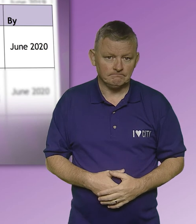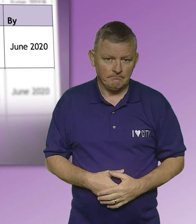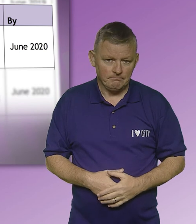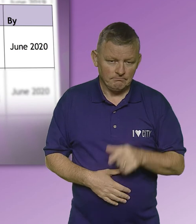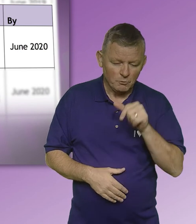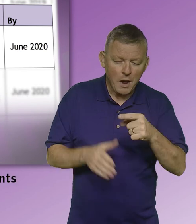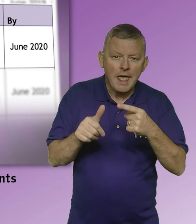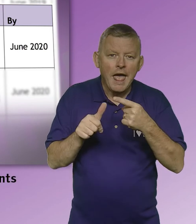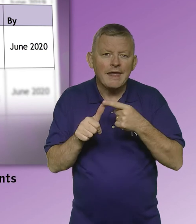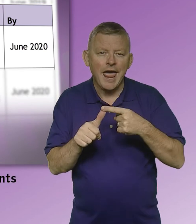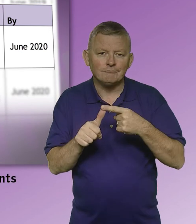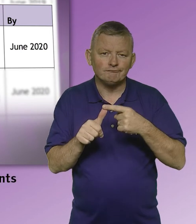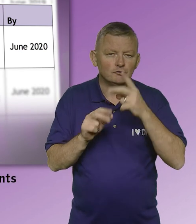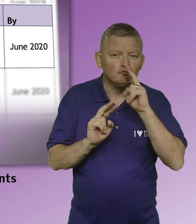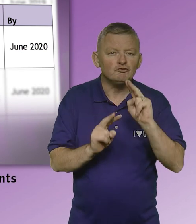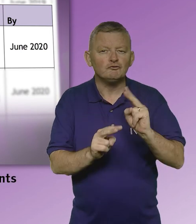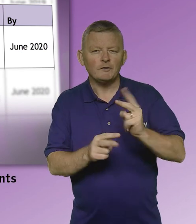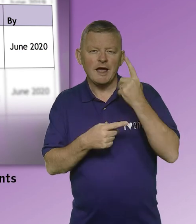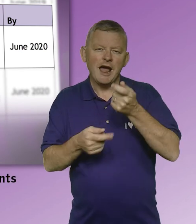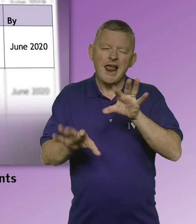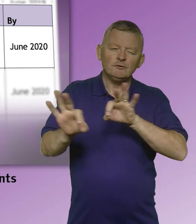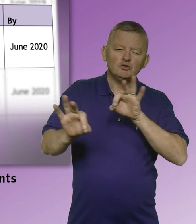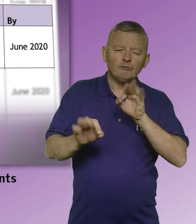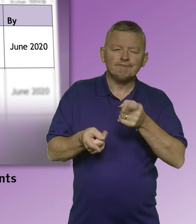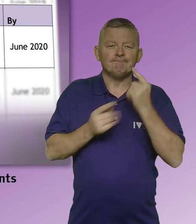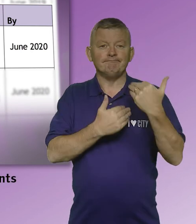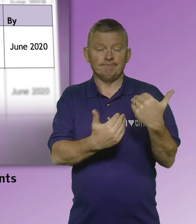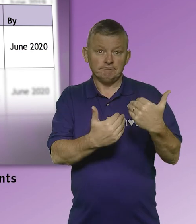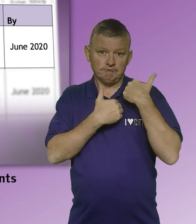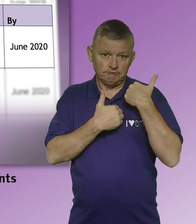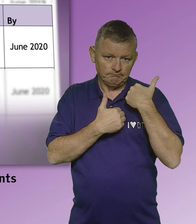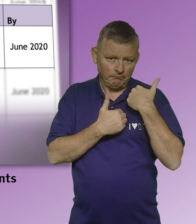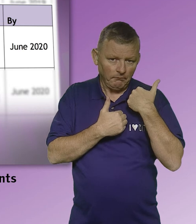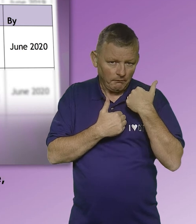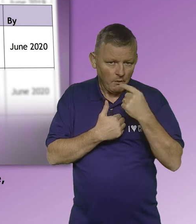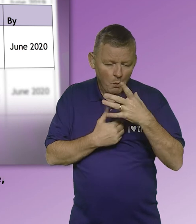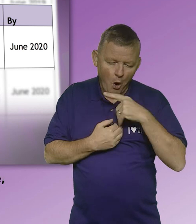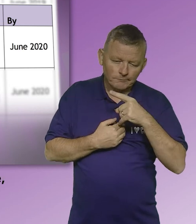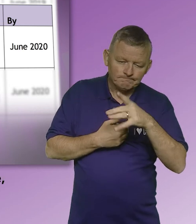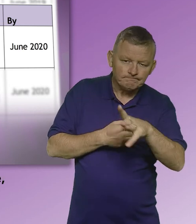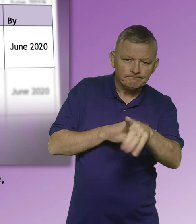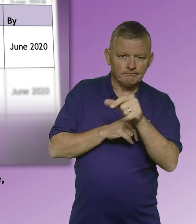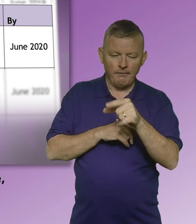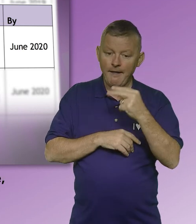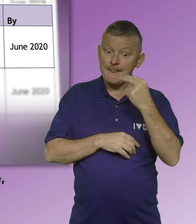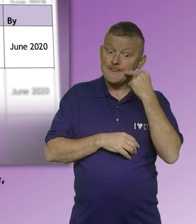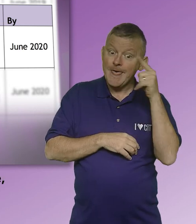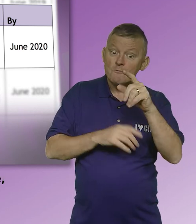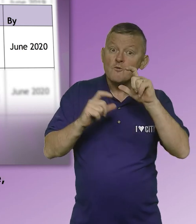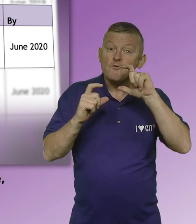Review alternative assessment arrangements for BSL users to discuss demonstrating their knowledge, skills and